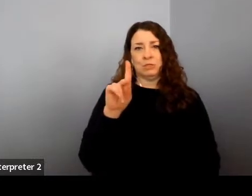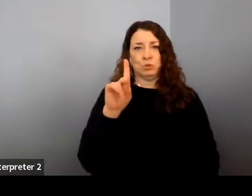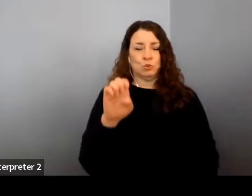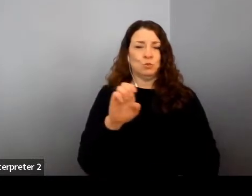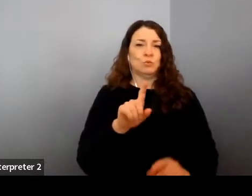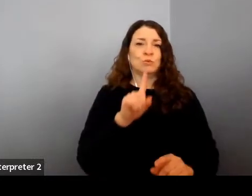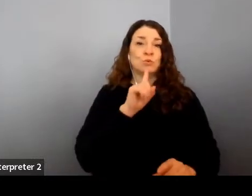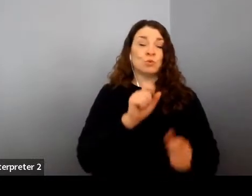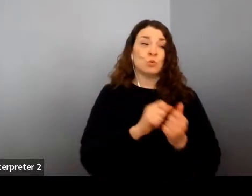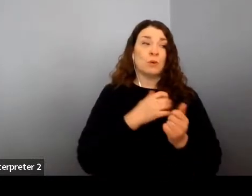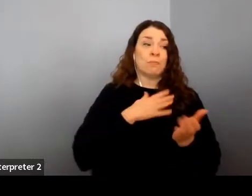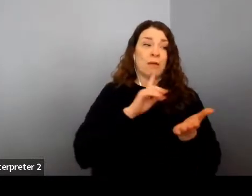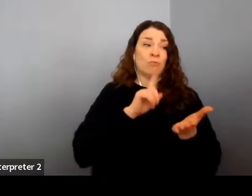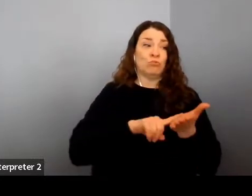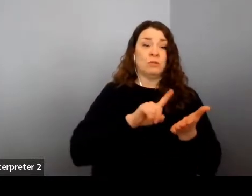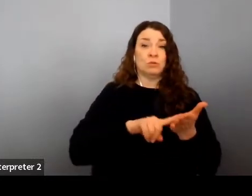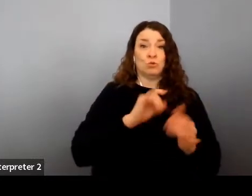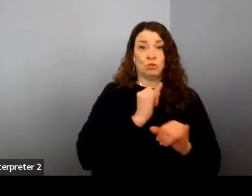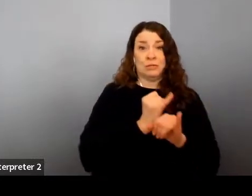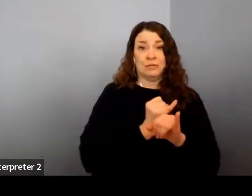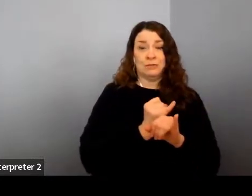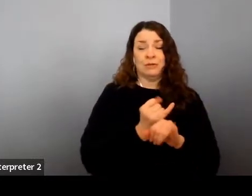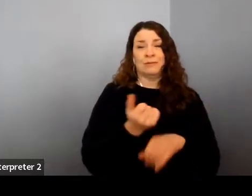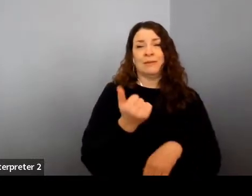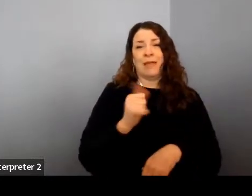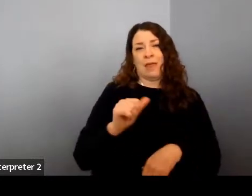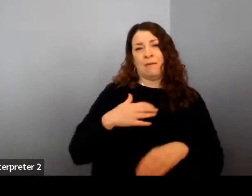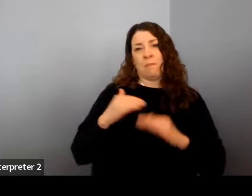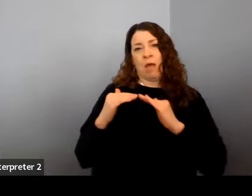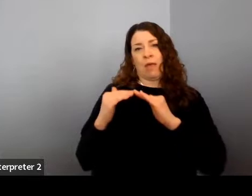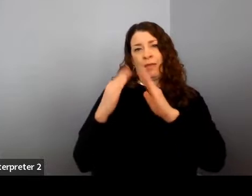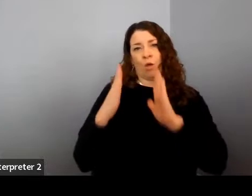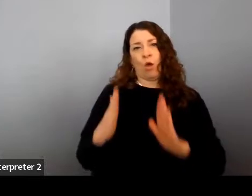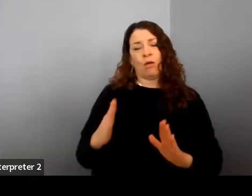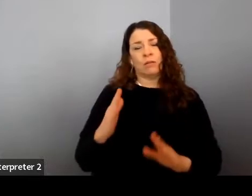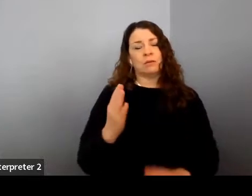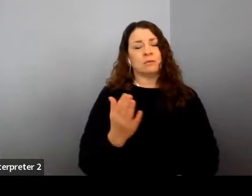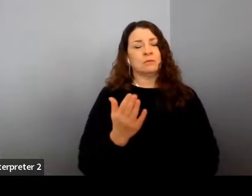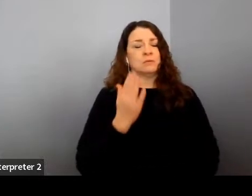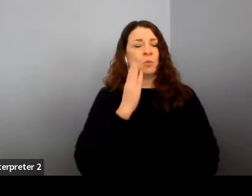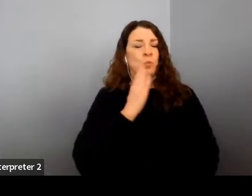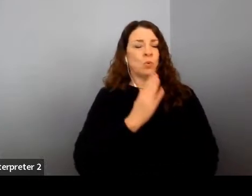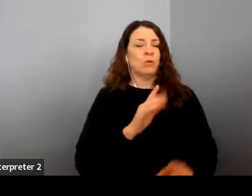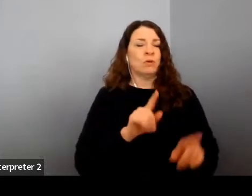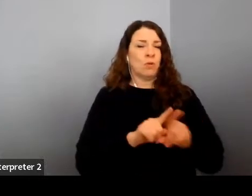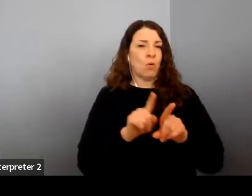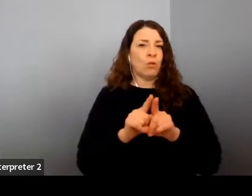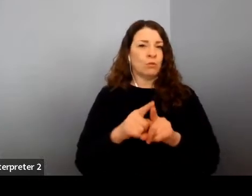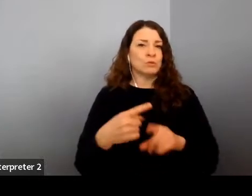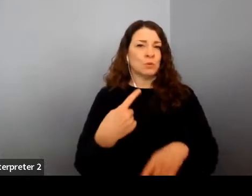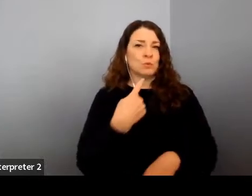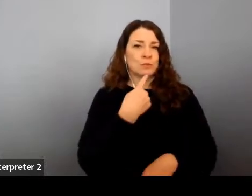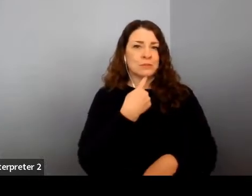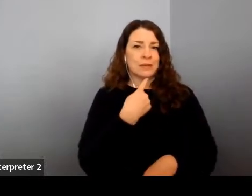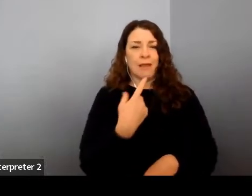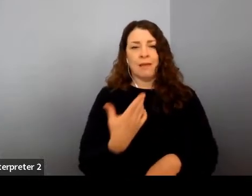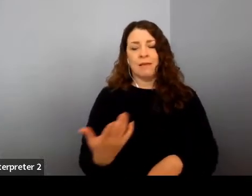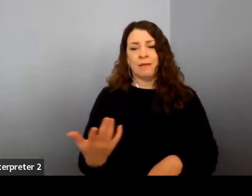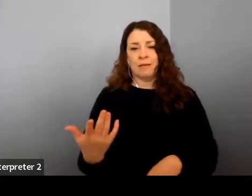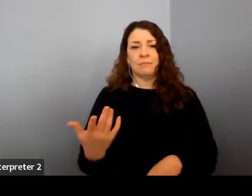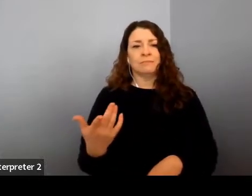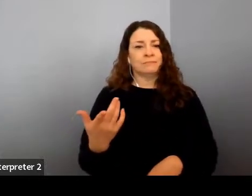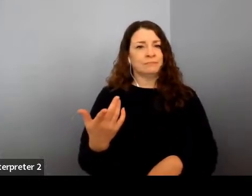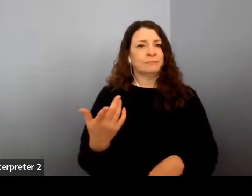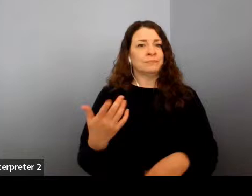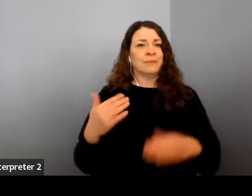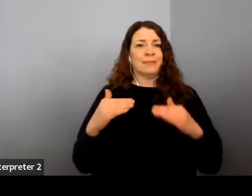my research institute. Any one of my colleagues, I can tell you without a doubt, would have absolutely been equally capable